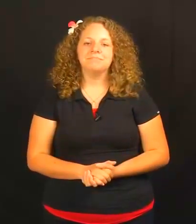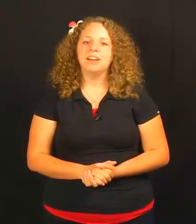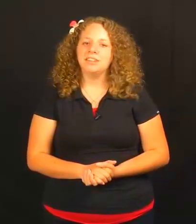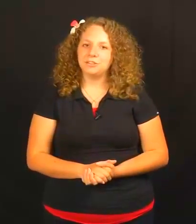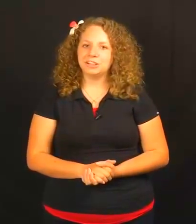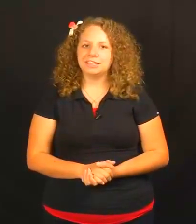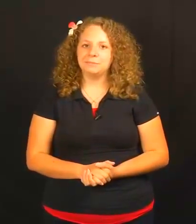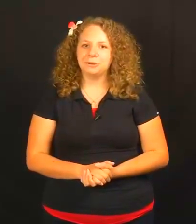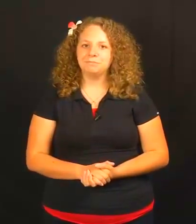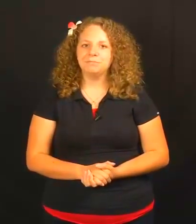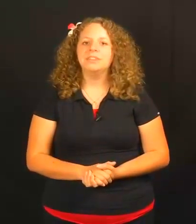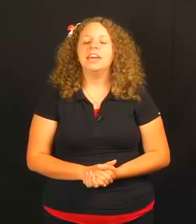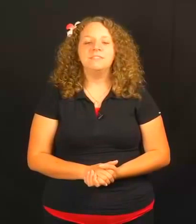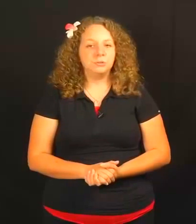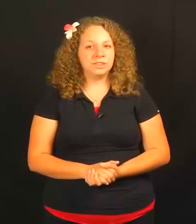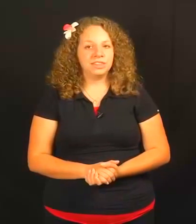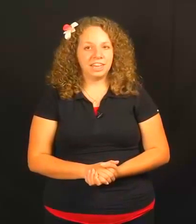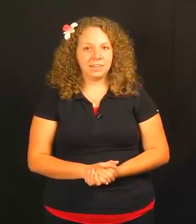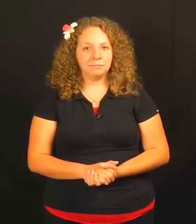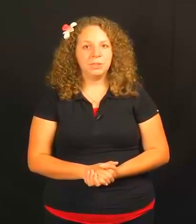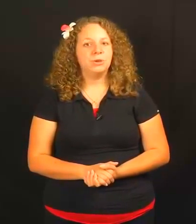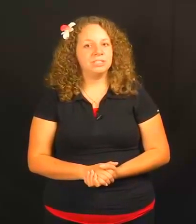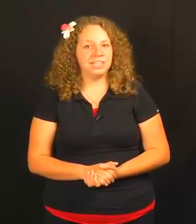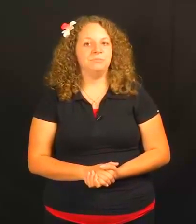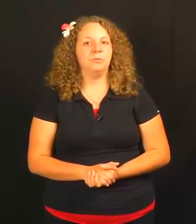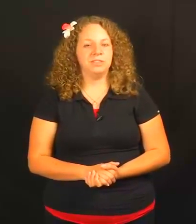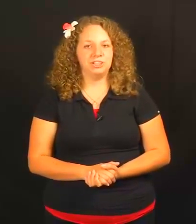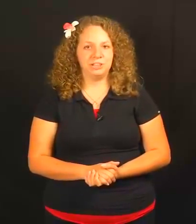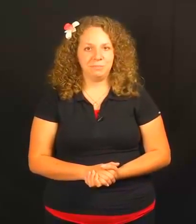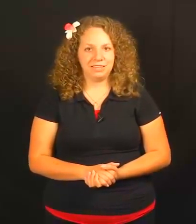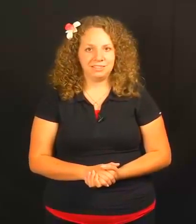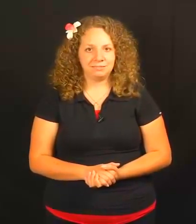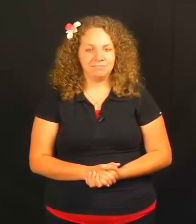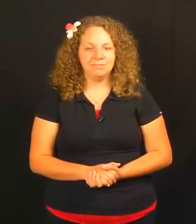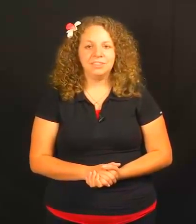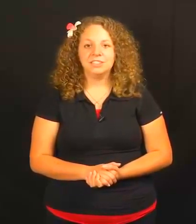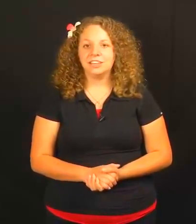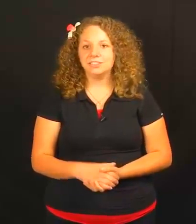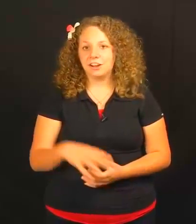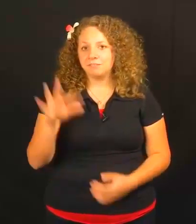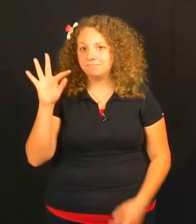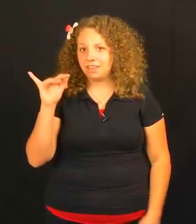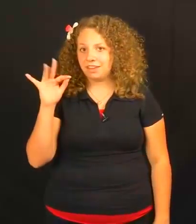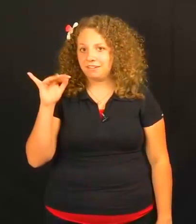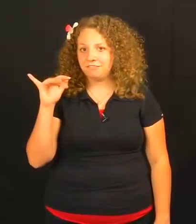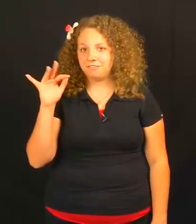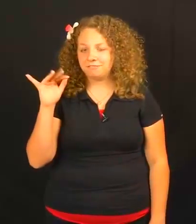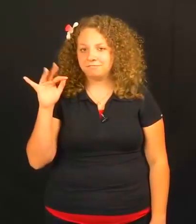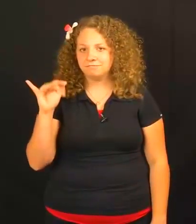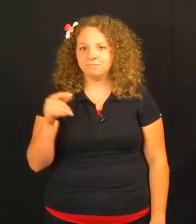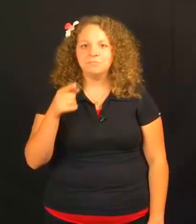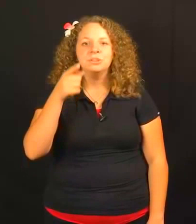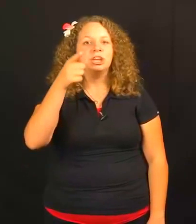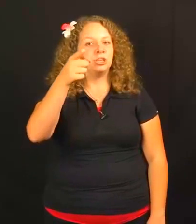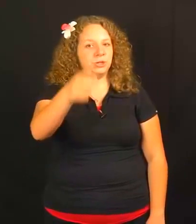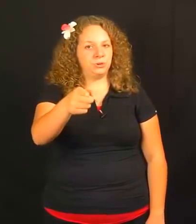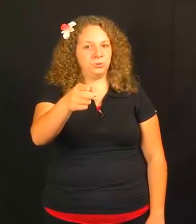Another example. IF YOU WIN THE GAME, YOUR TEAM WILL BE THE CHAMPIONS. THE SIGNS ARE IF YOU